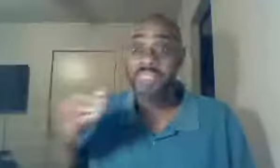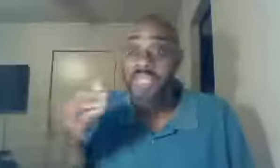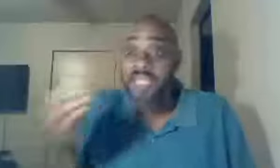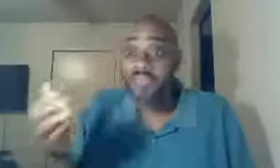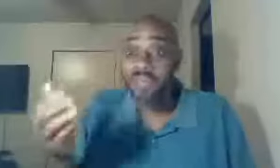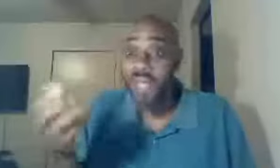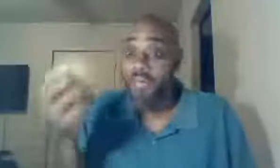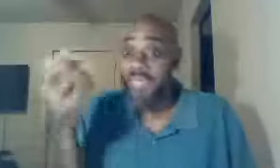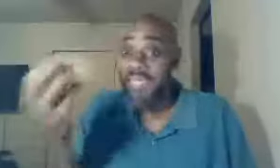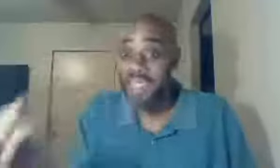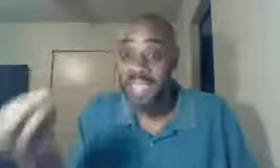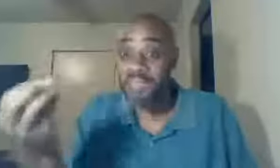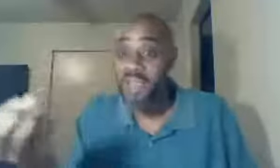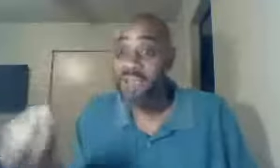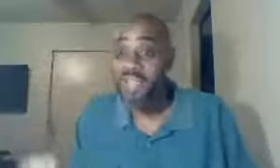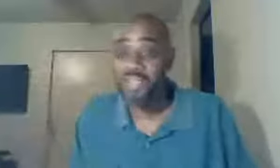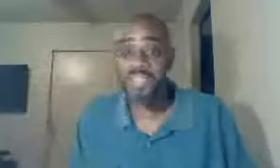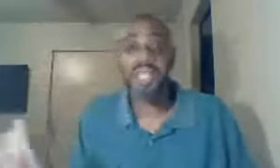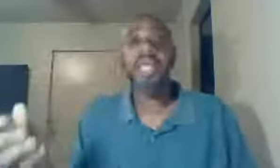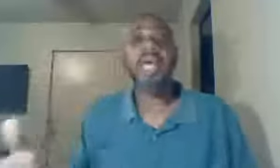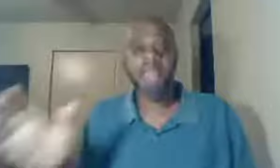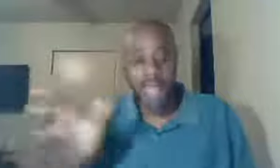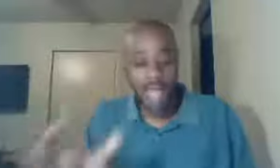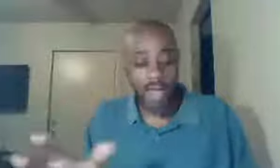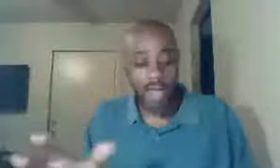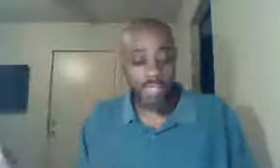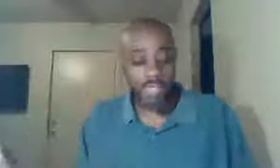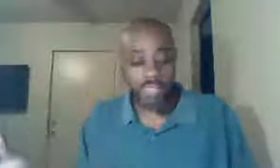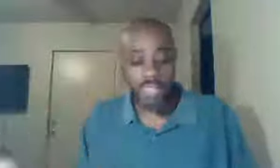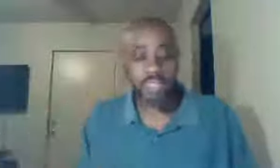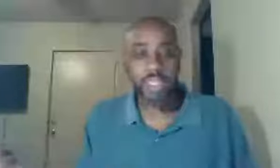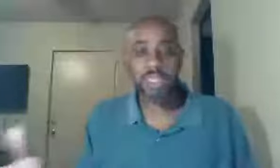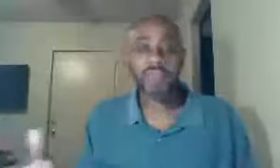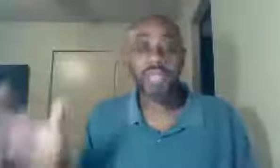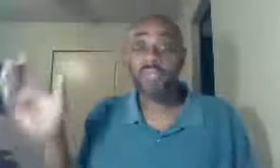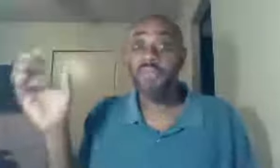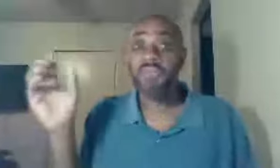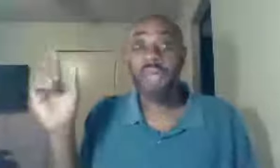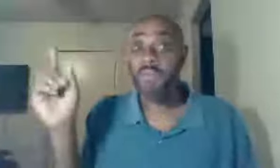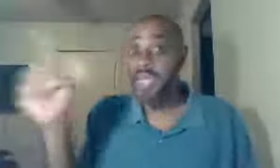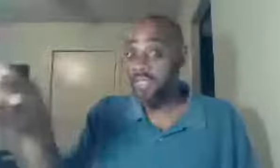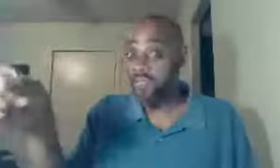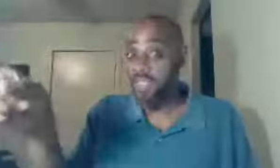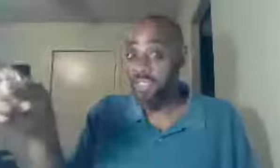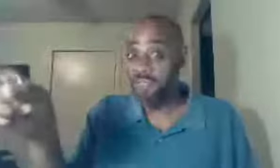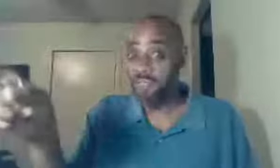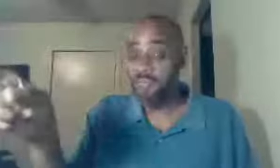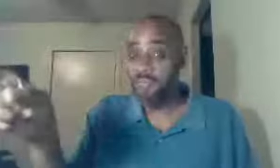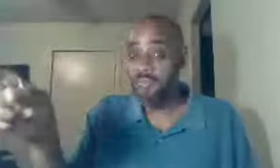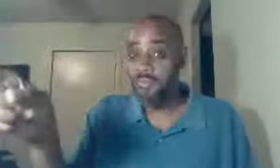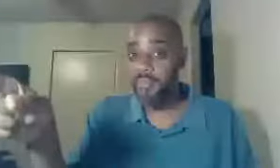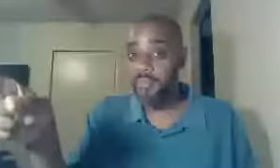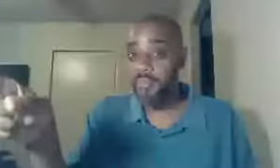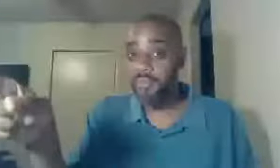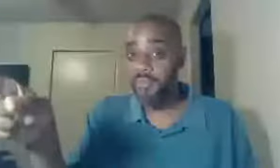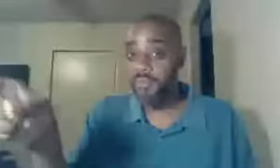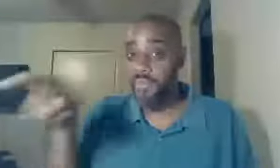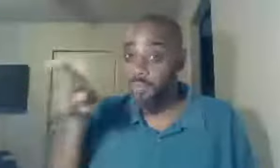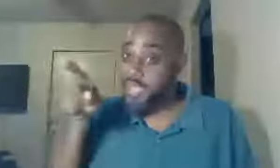going say it a different way, but he has laid the foundation, and now he's saying, look that we've dealt, with that division, dealt with that